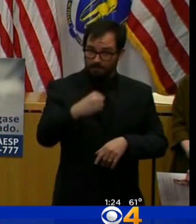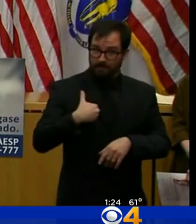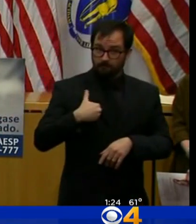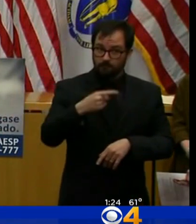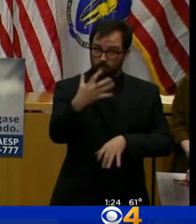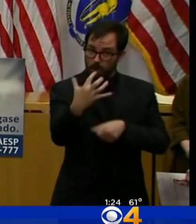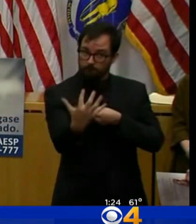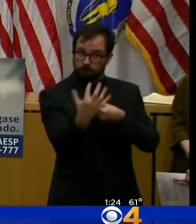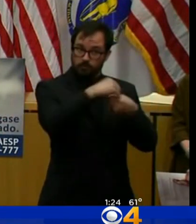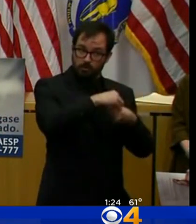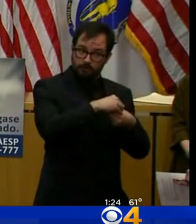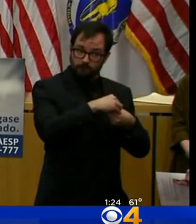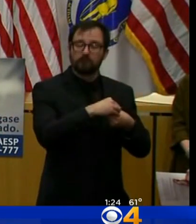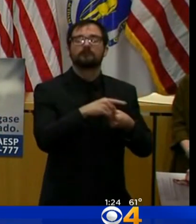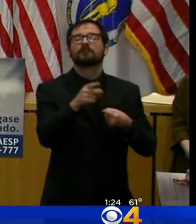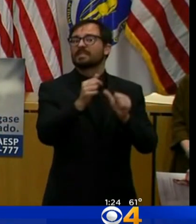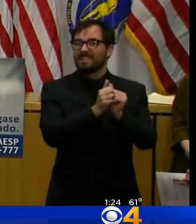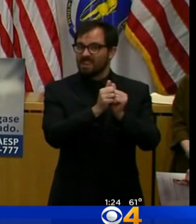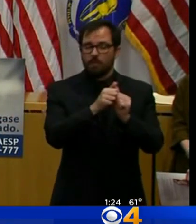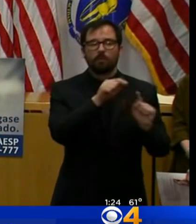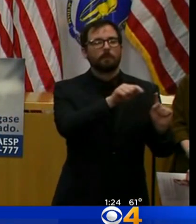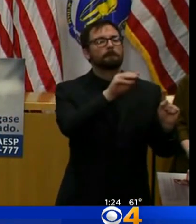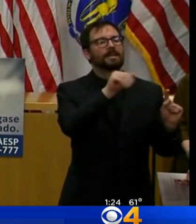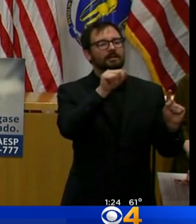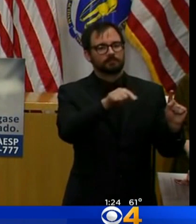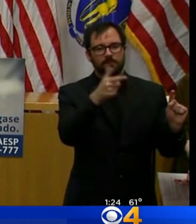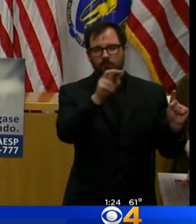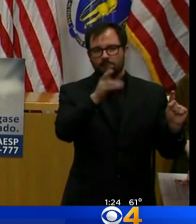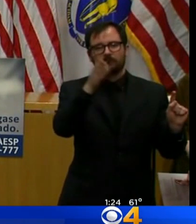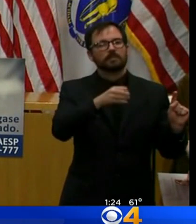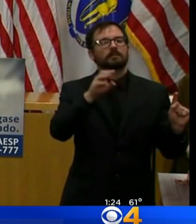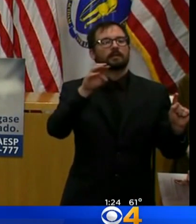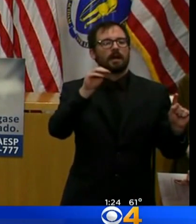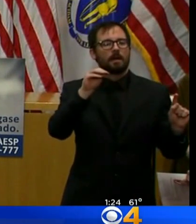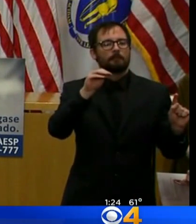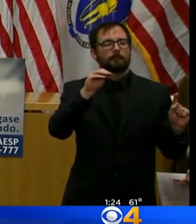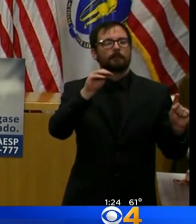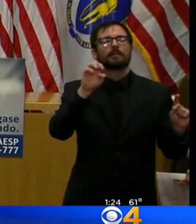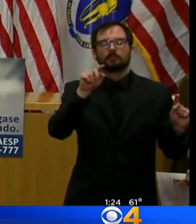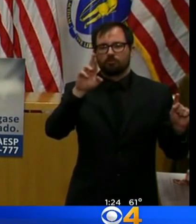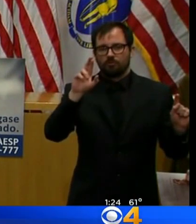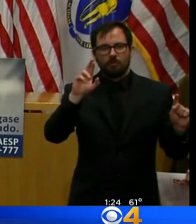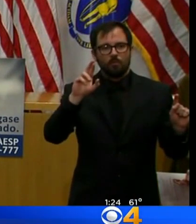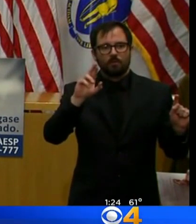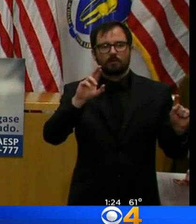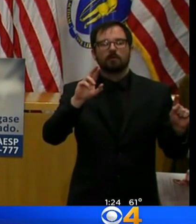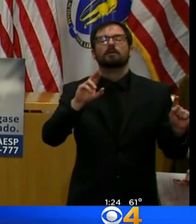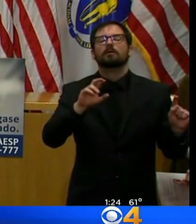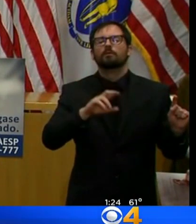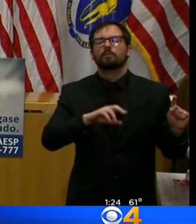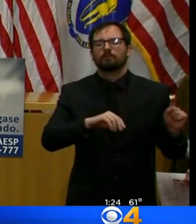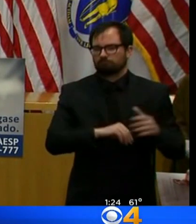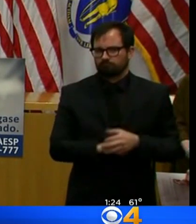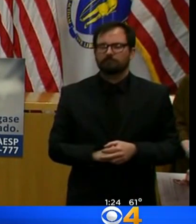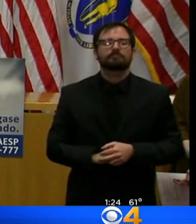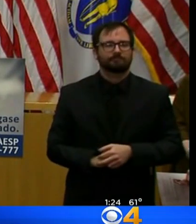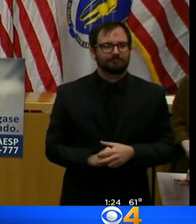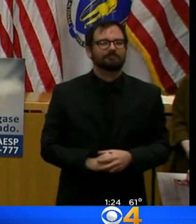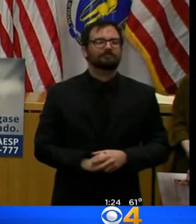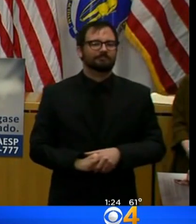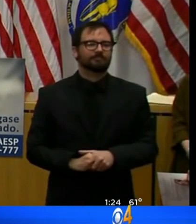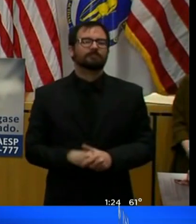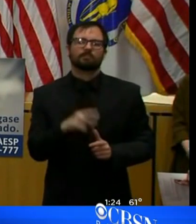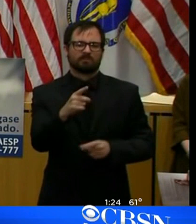-ert for more information. You can fill out the appropriate application, and the MERT team will get in touch with you.